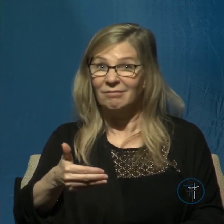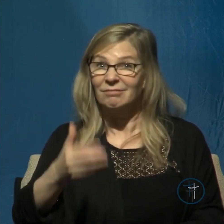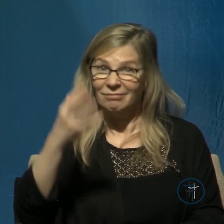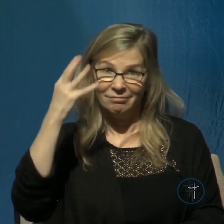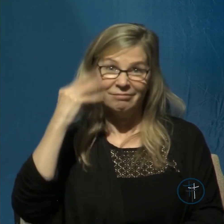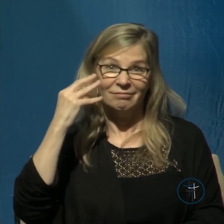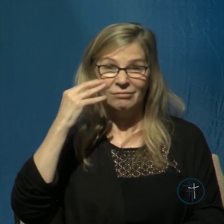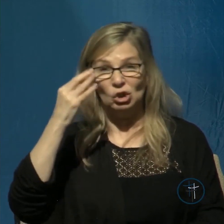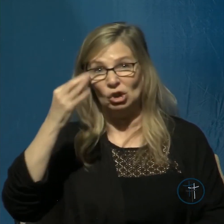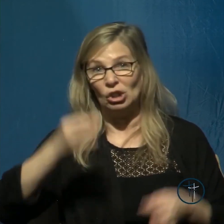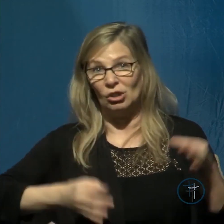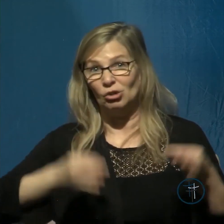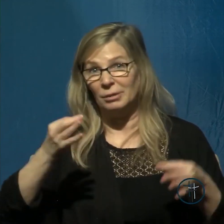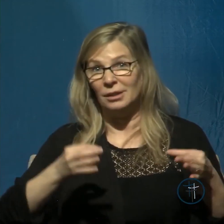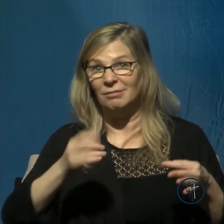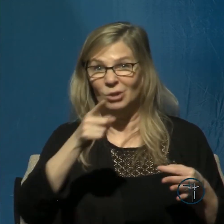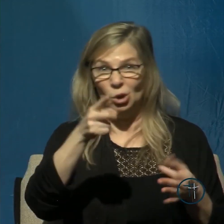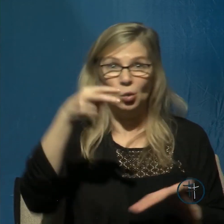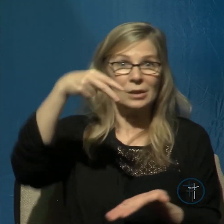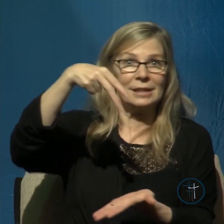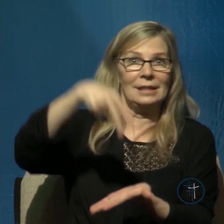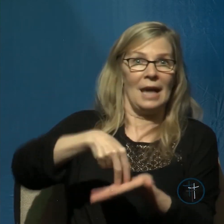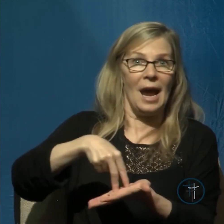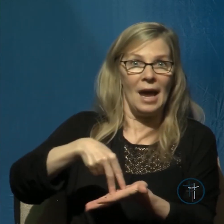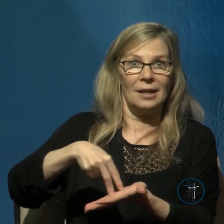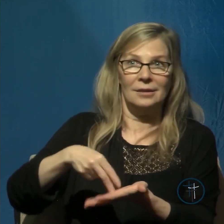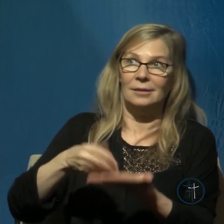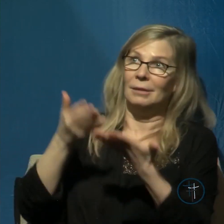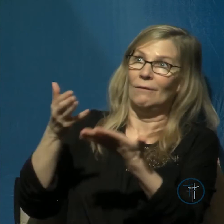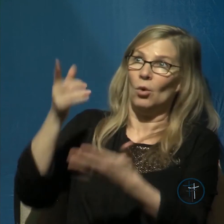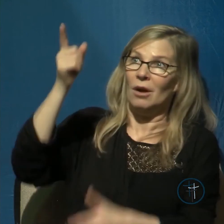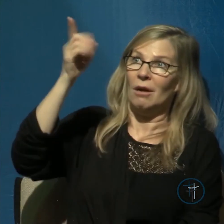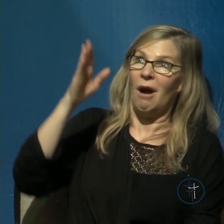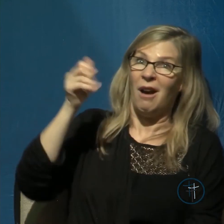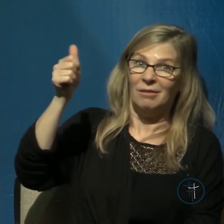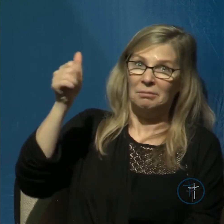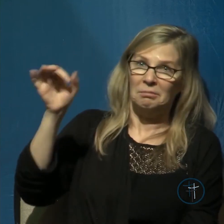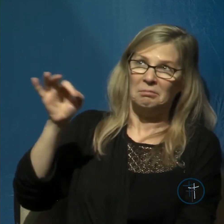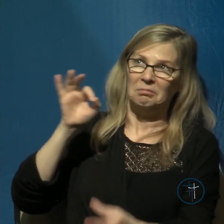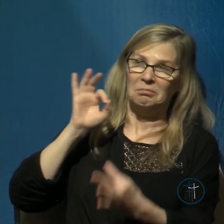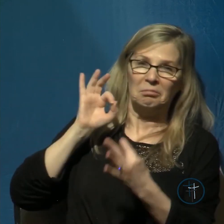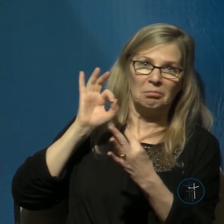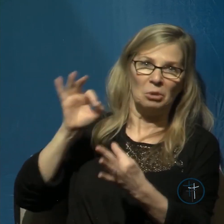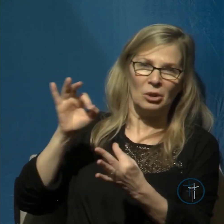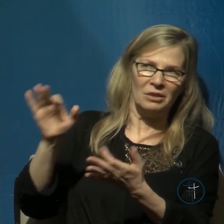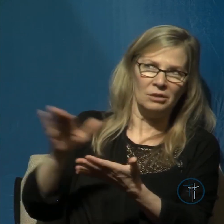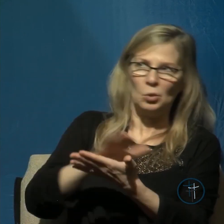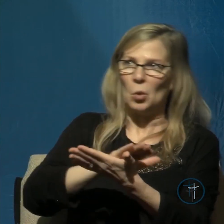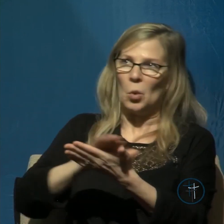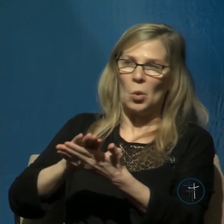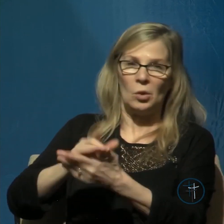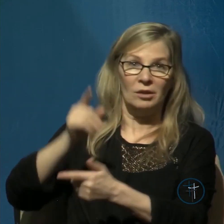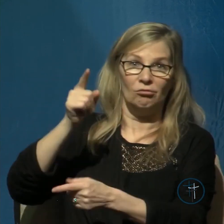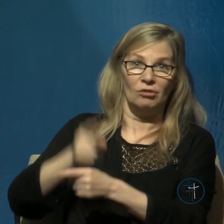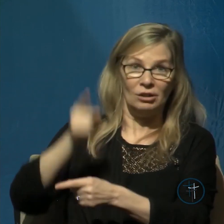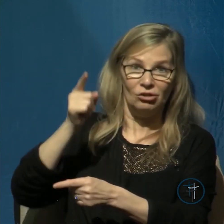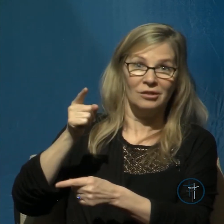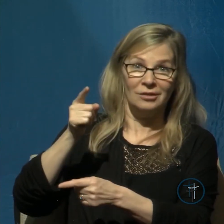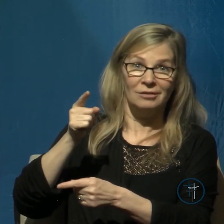will stand before God God who is perfect God who is holy God who is righteous and you'll have to give an